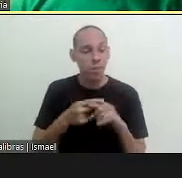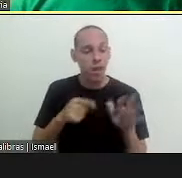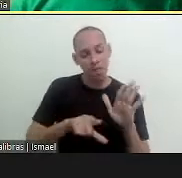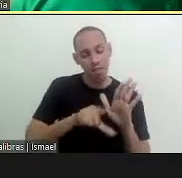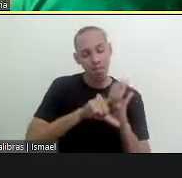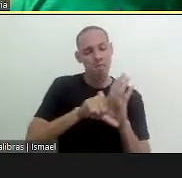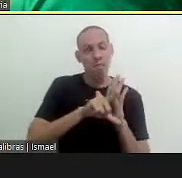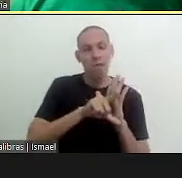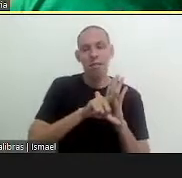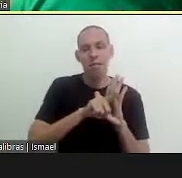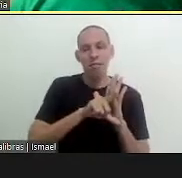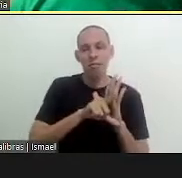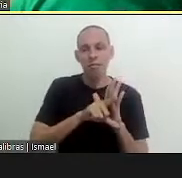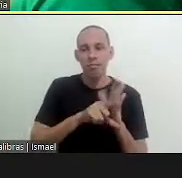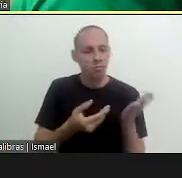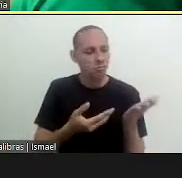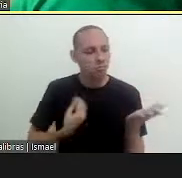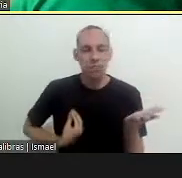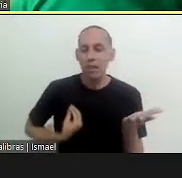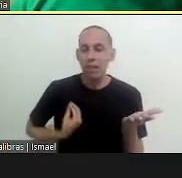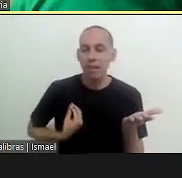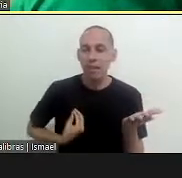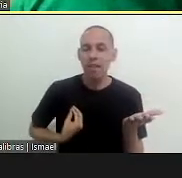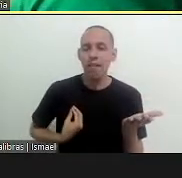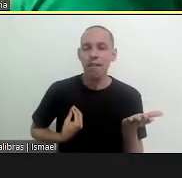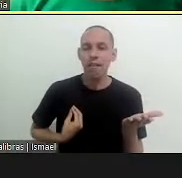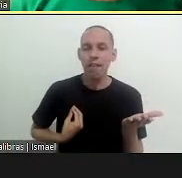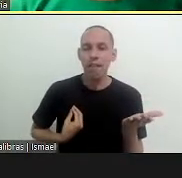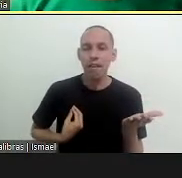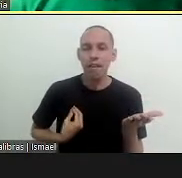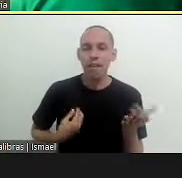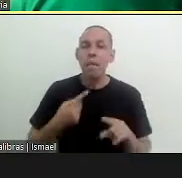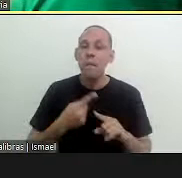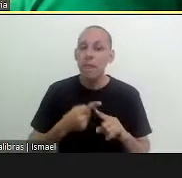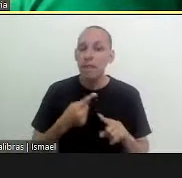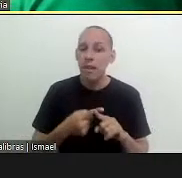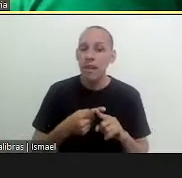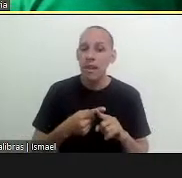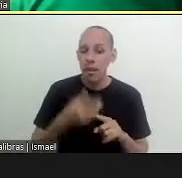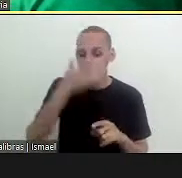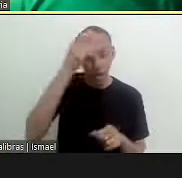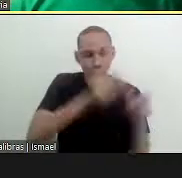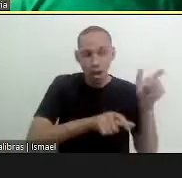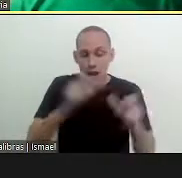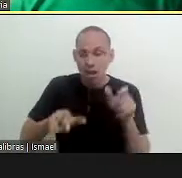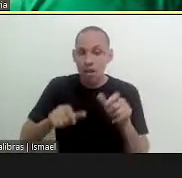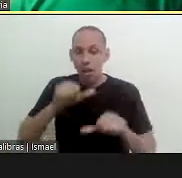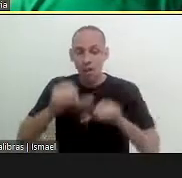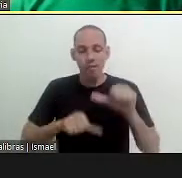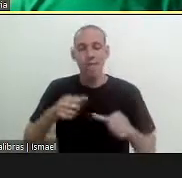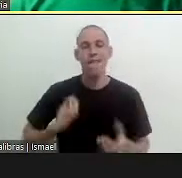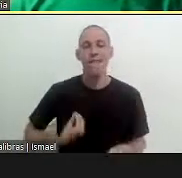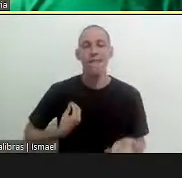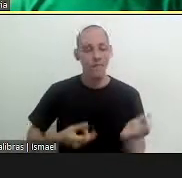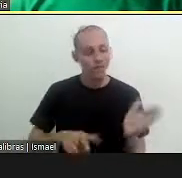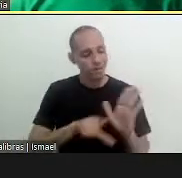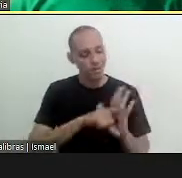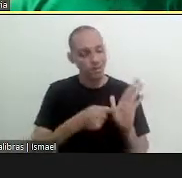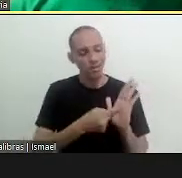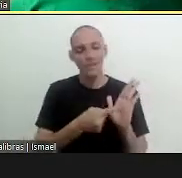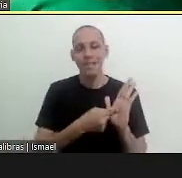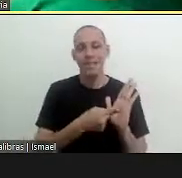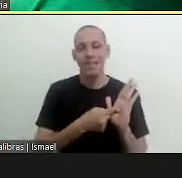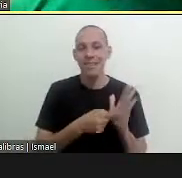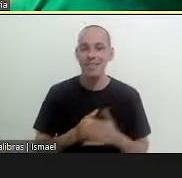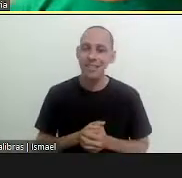that the laws they are living because people have to make them living so